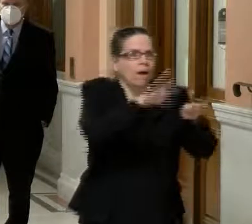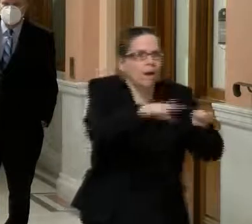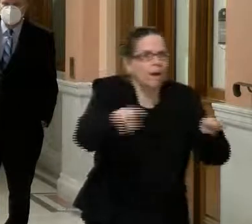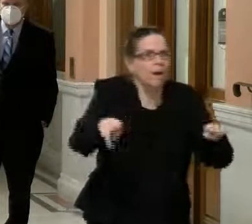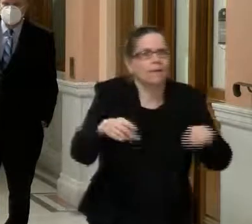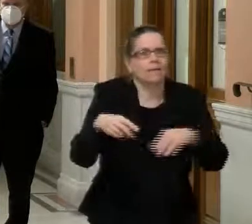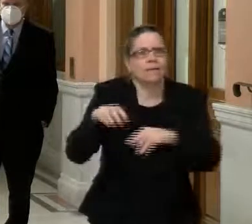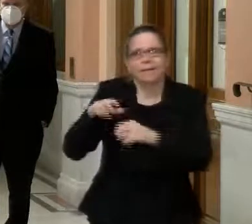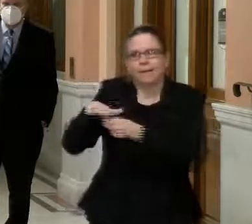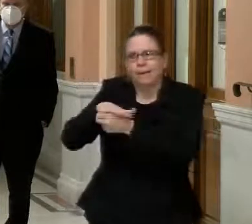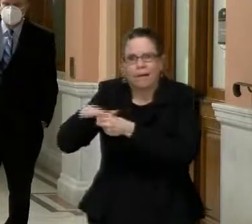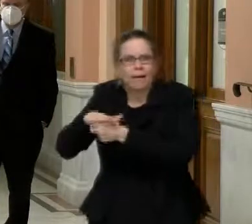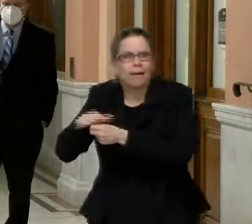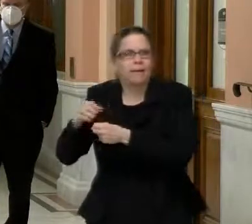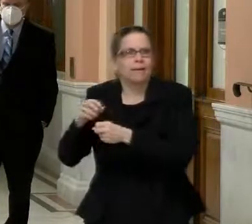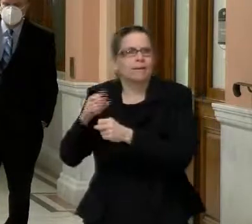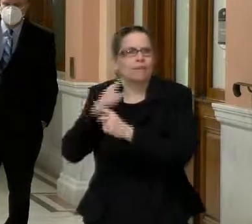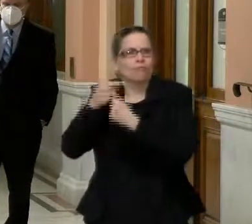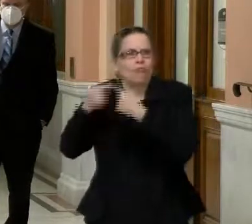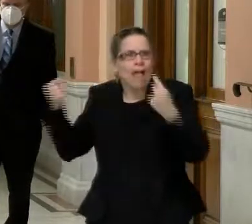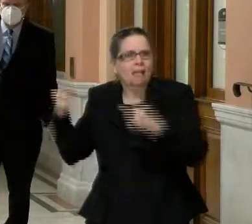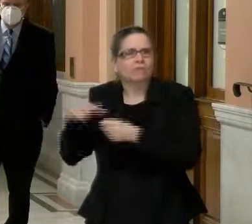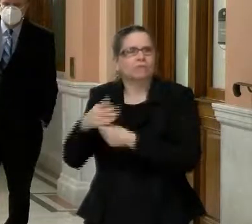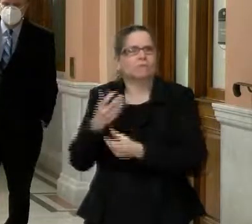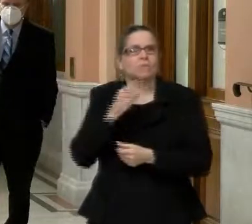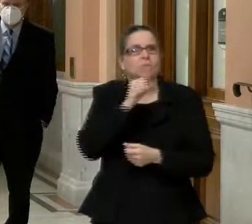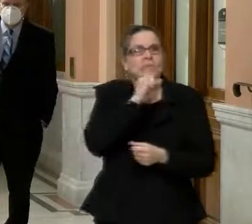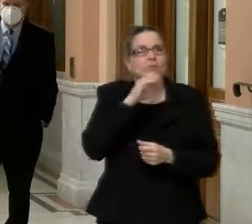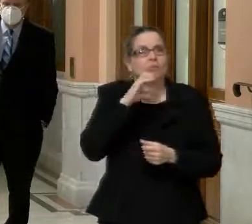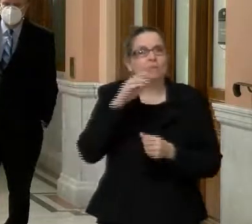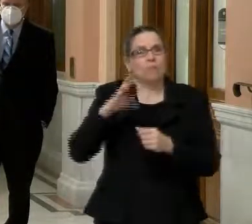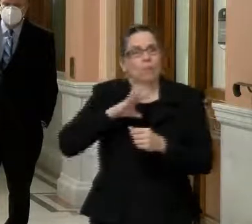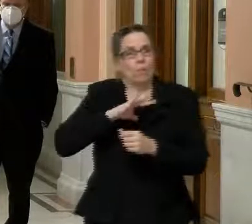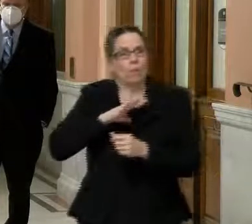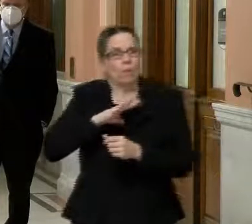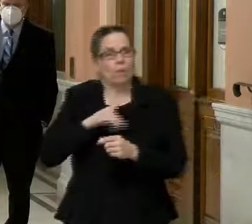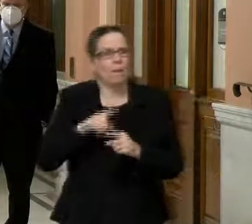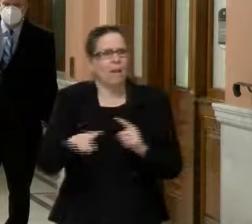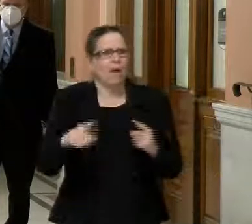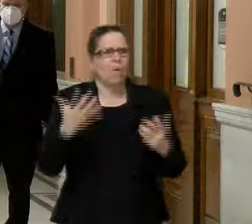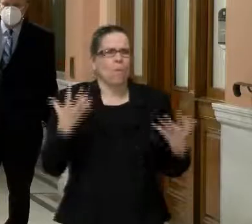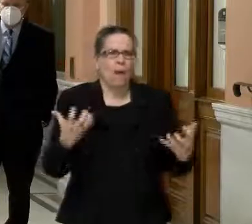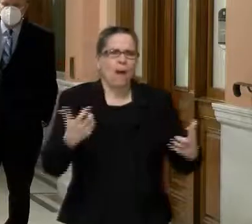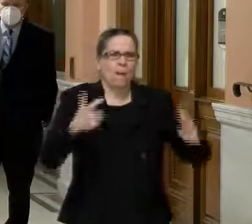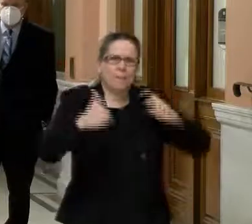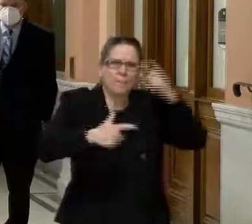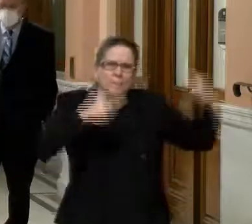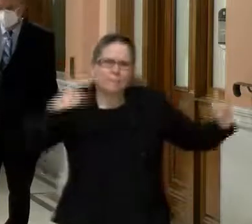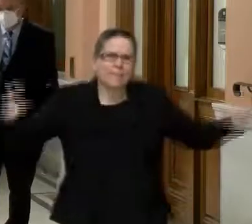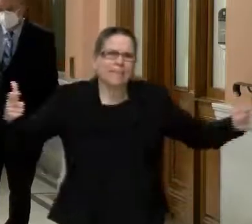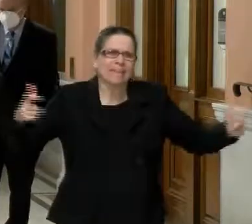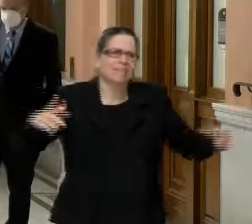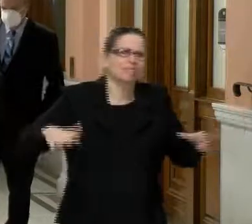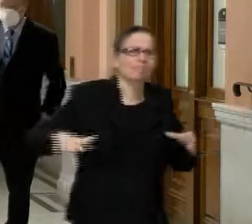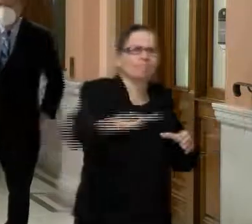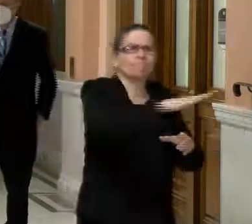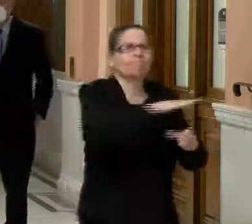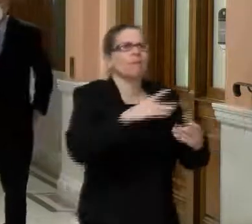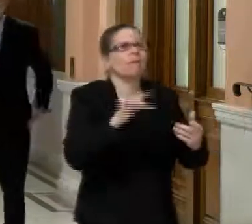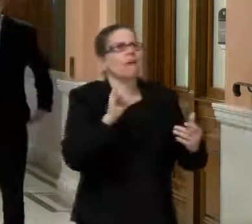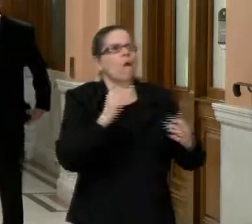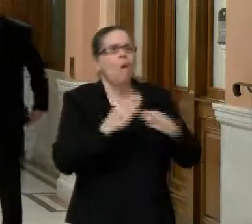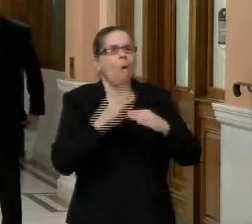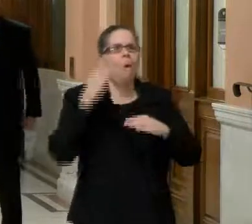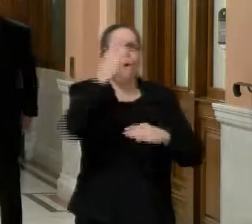space at the, uh, senior center. I think we're looking at a place that could get us into the thousands per day of volume,